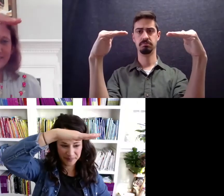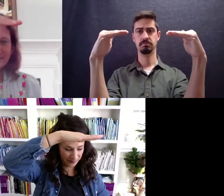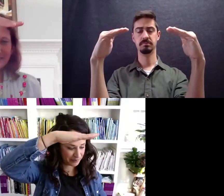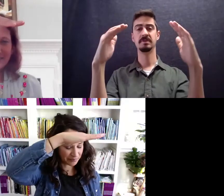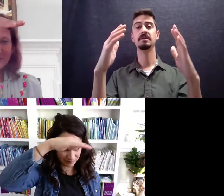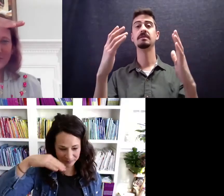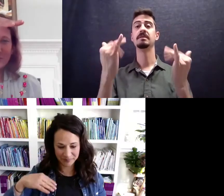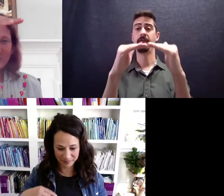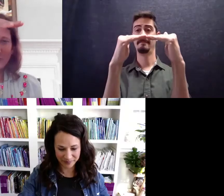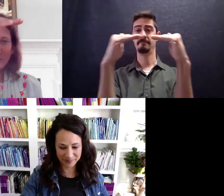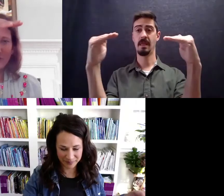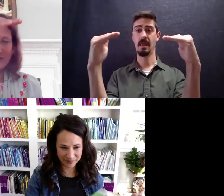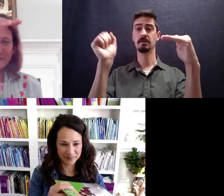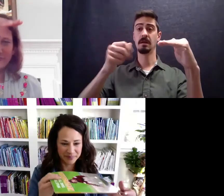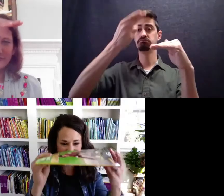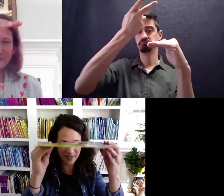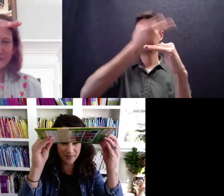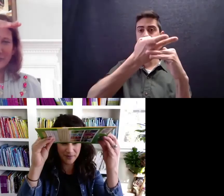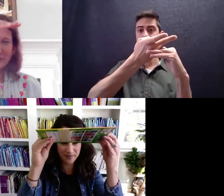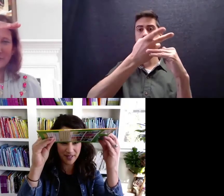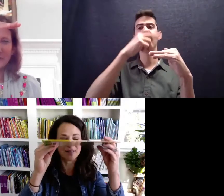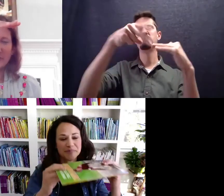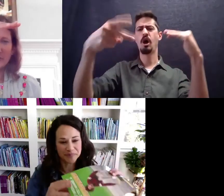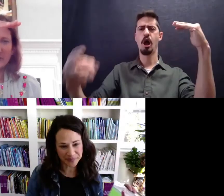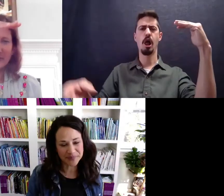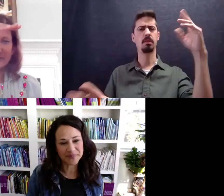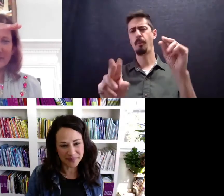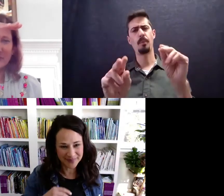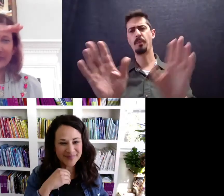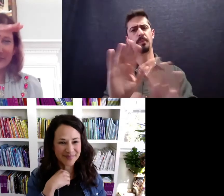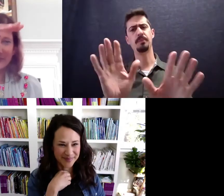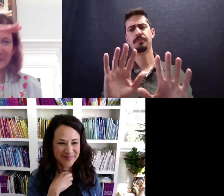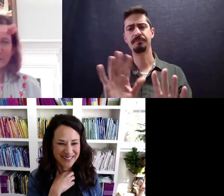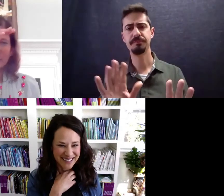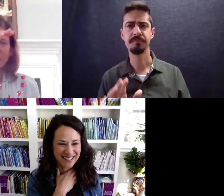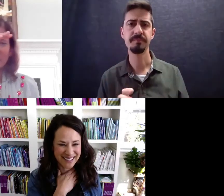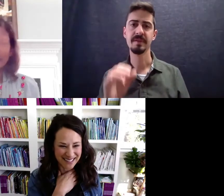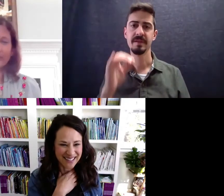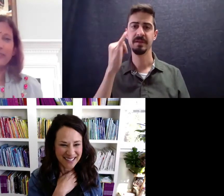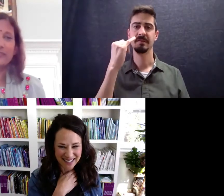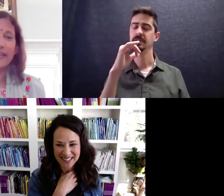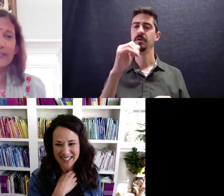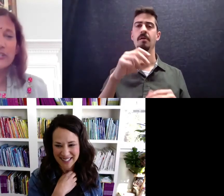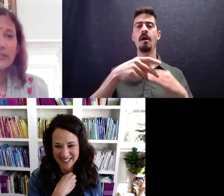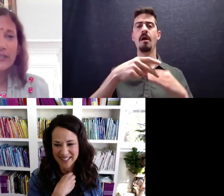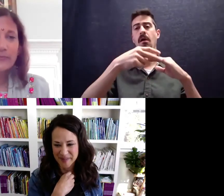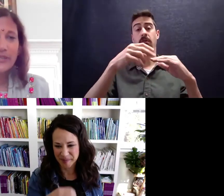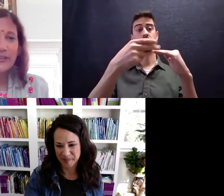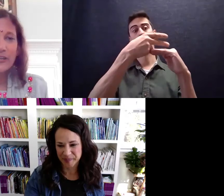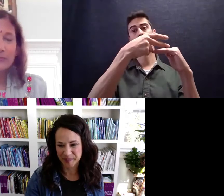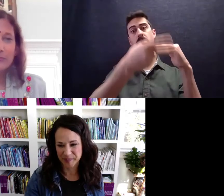that. So, you won't fall off. You know, as long as you don't get, you know, you don't go near the ledge.